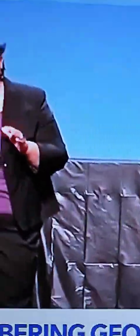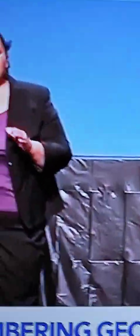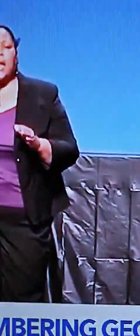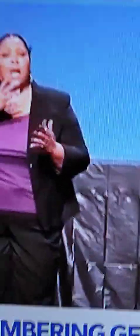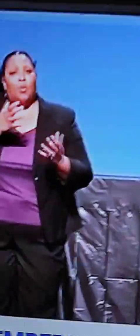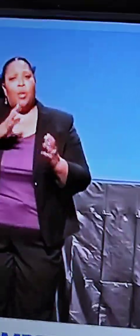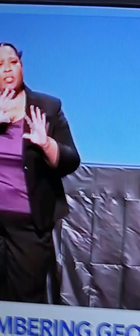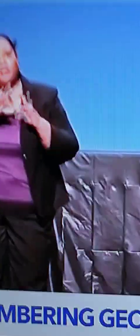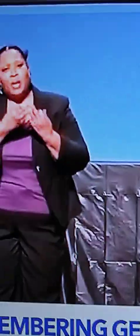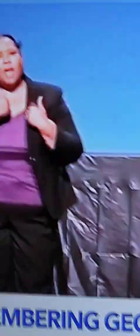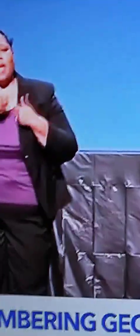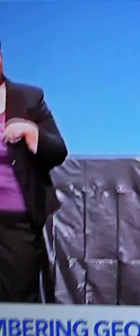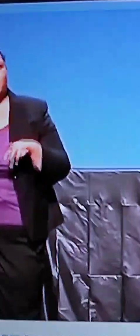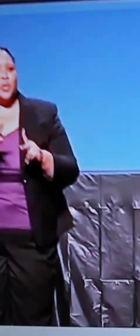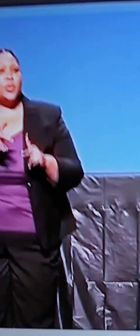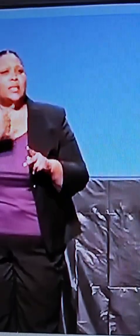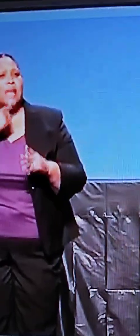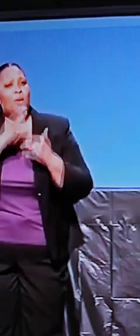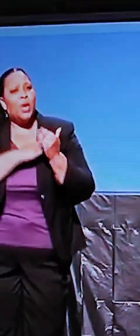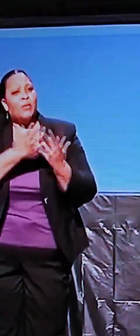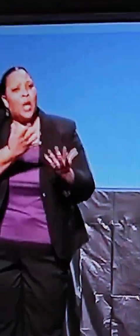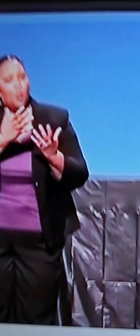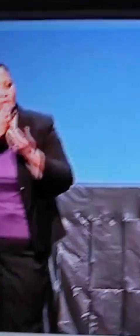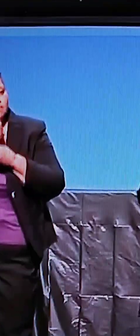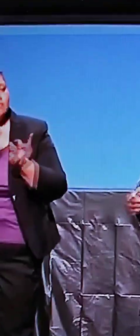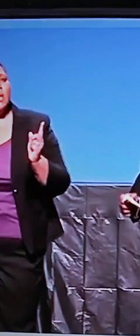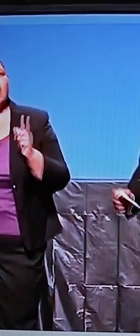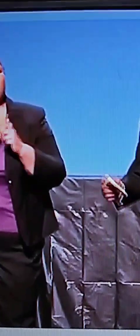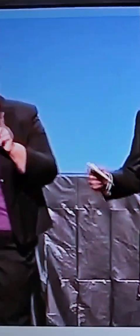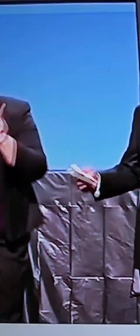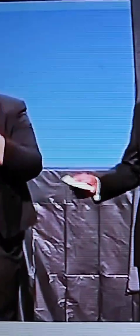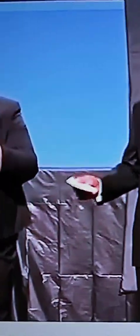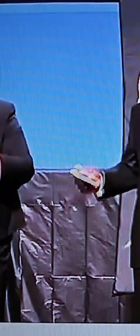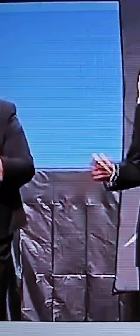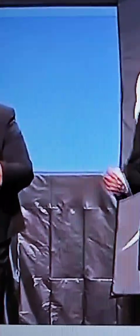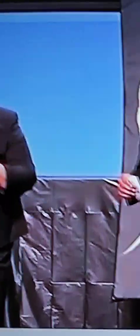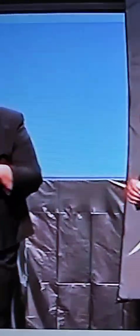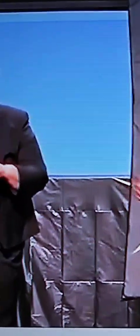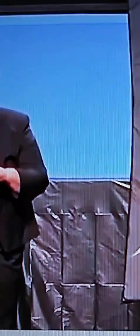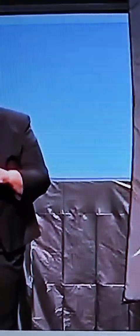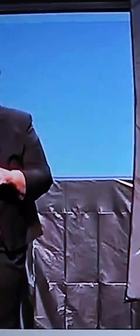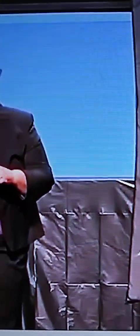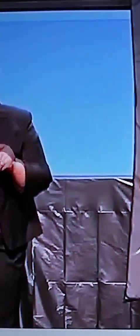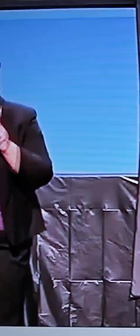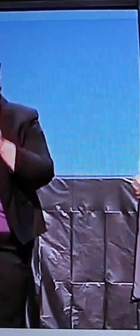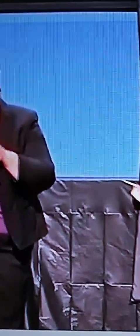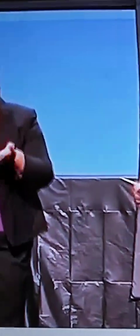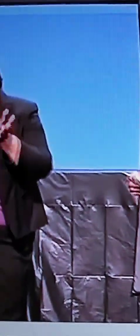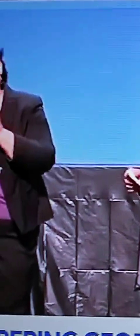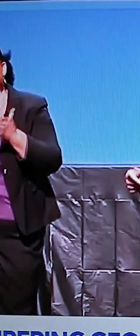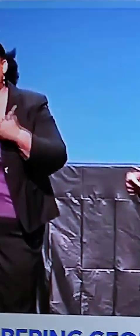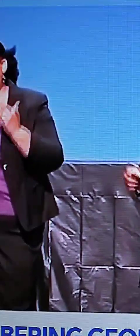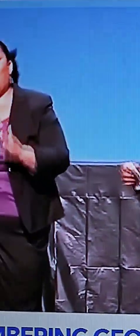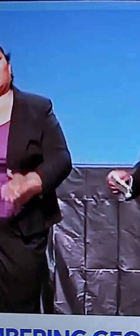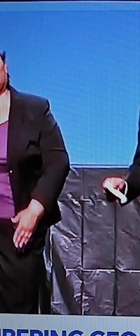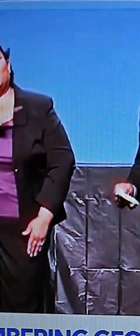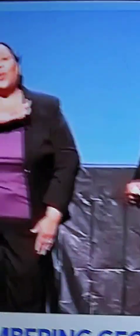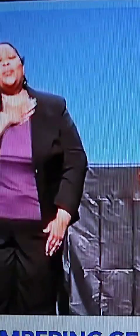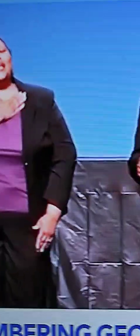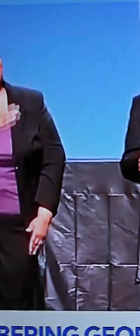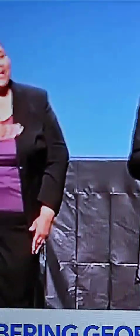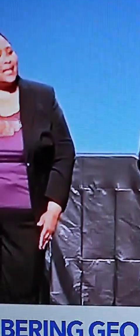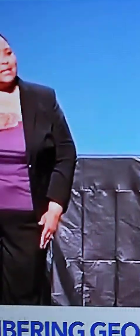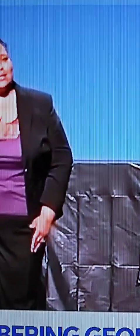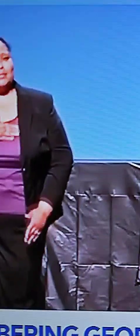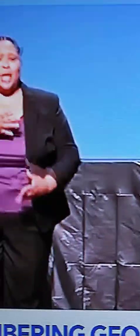certainly an opportunity to say what they have to say and the preachers that are on program to say what they have to say. So I'm asking all of you, if you